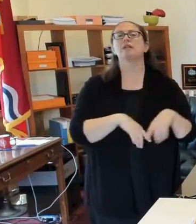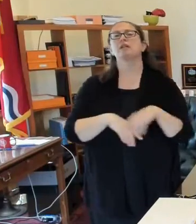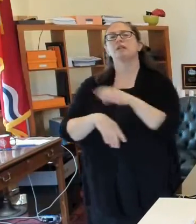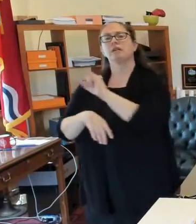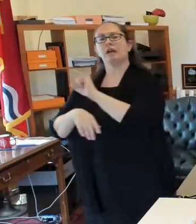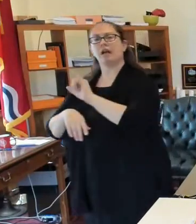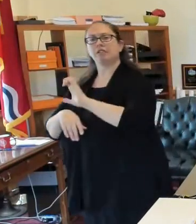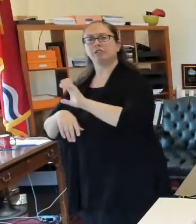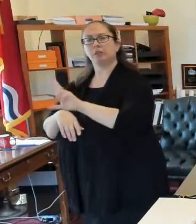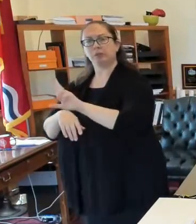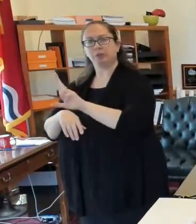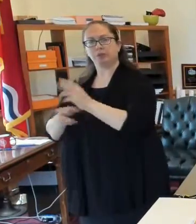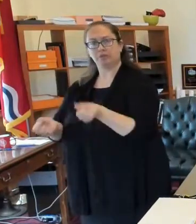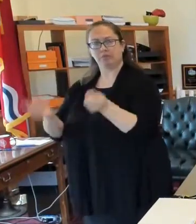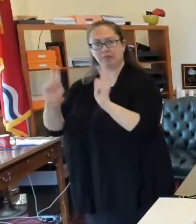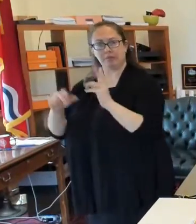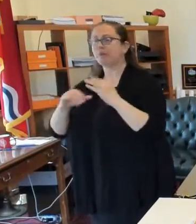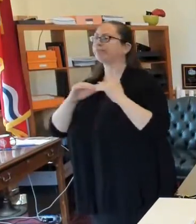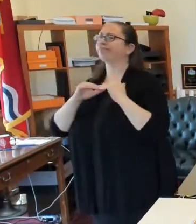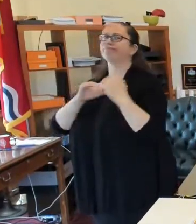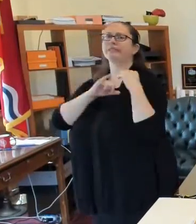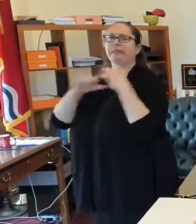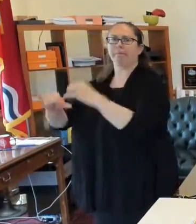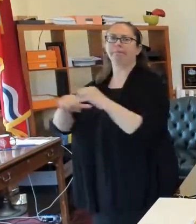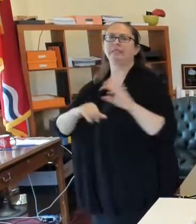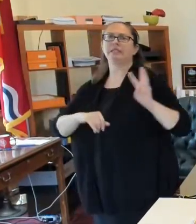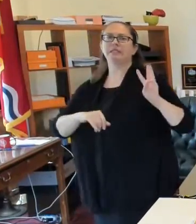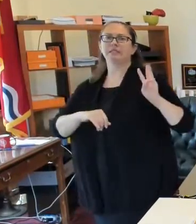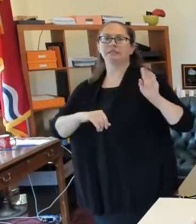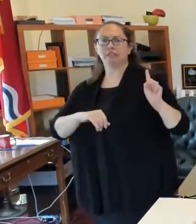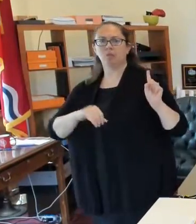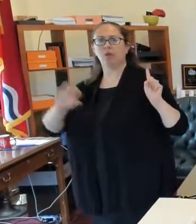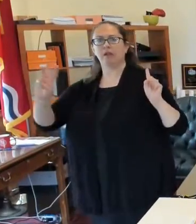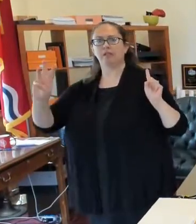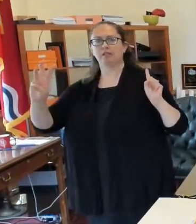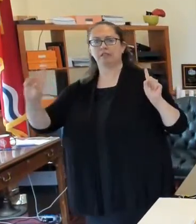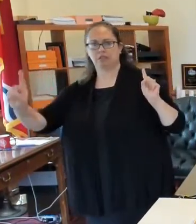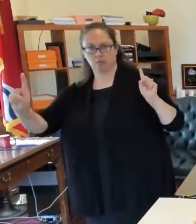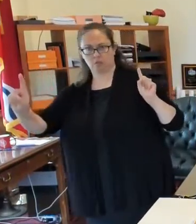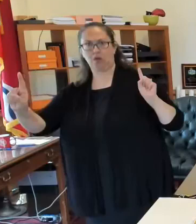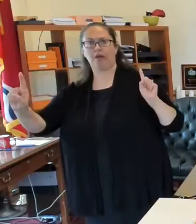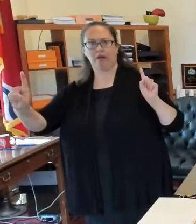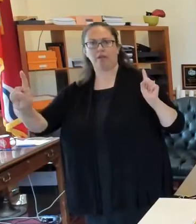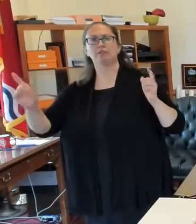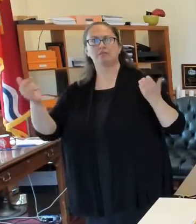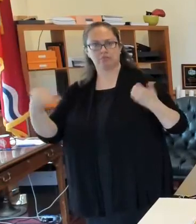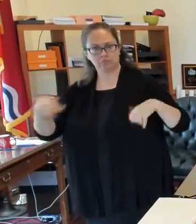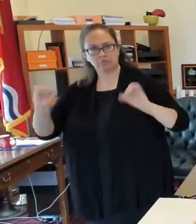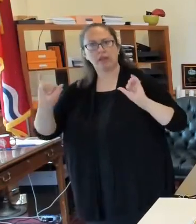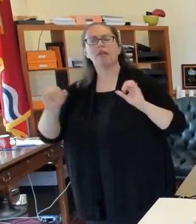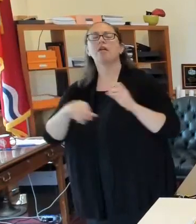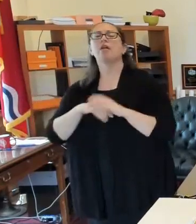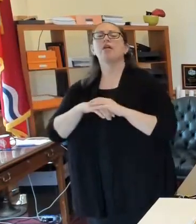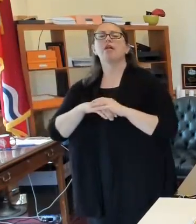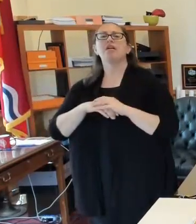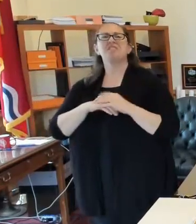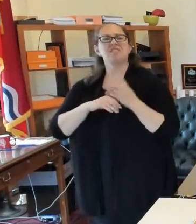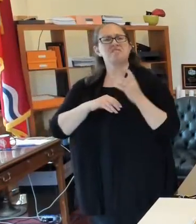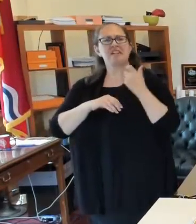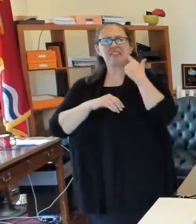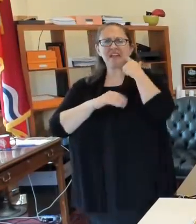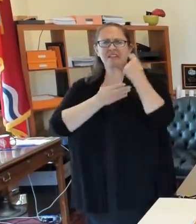as the day before, which is 61. And that has increased a couple over the last week or so.